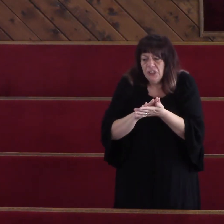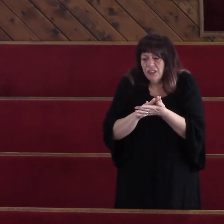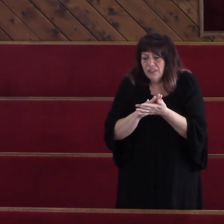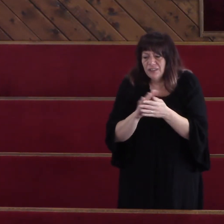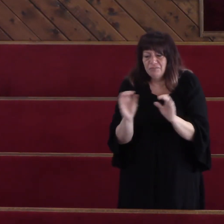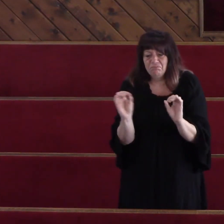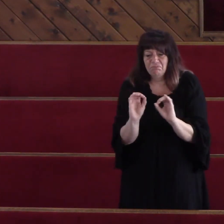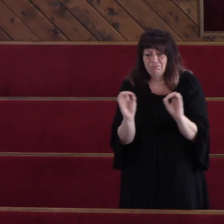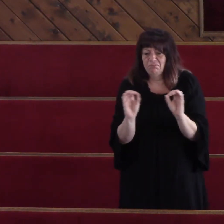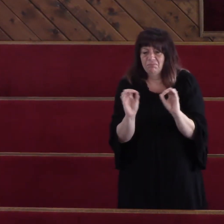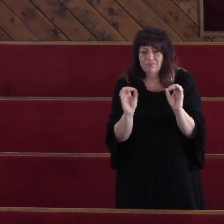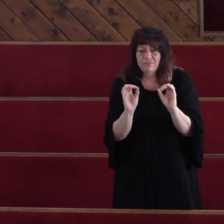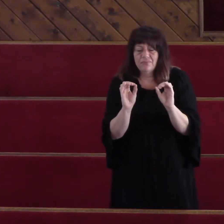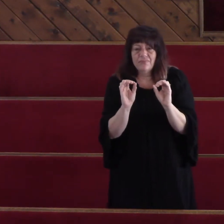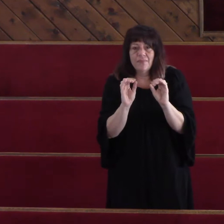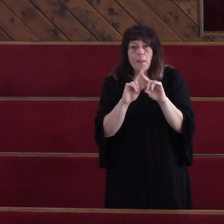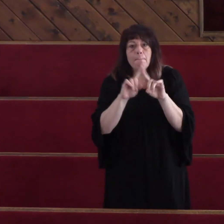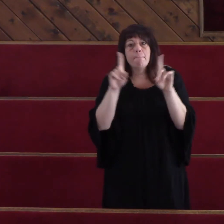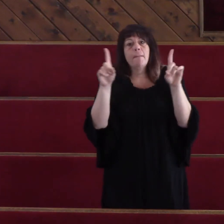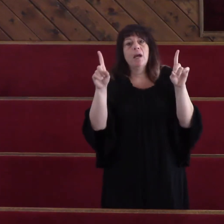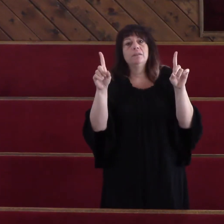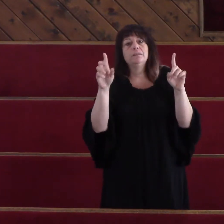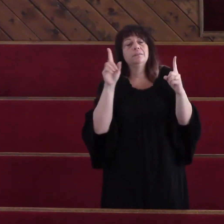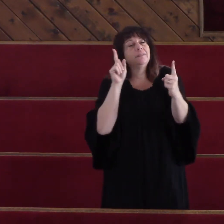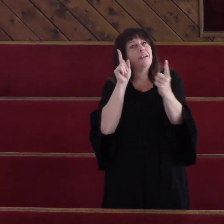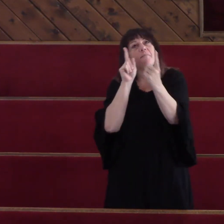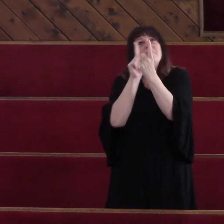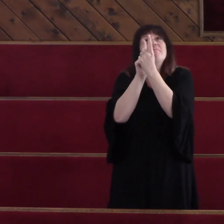But when I met Jesus